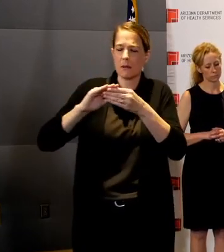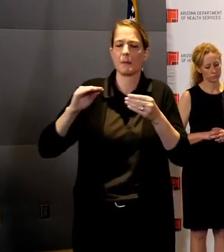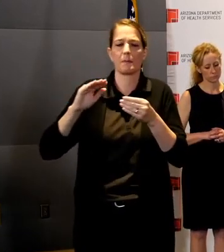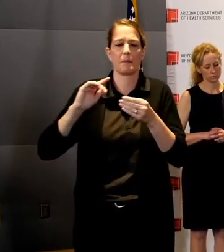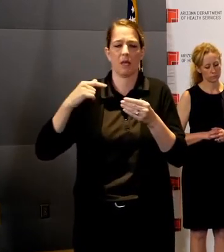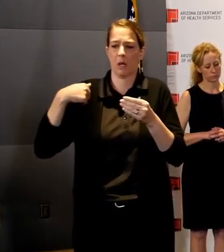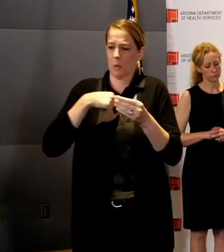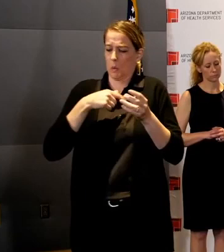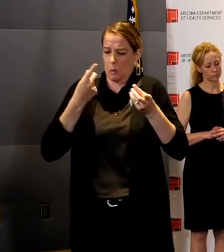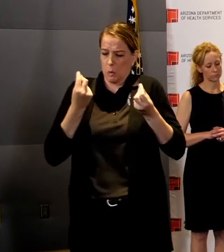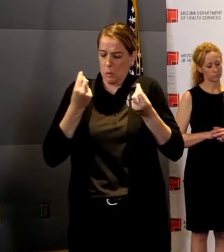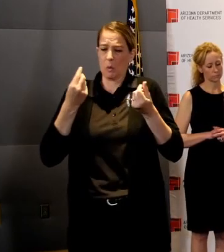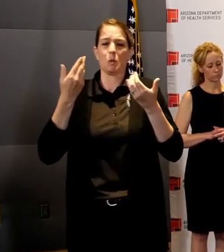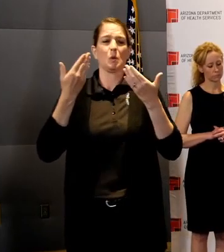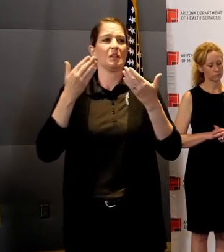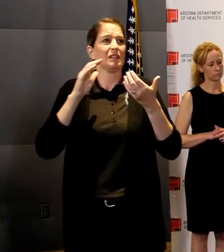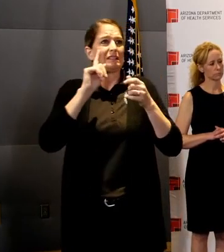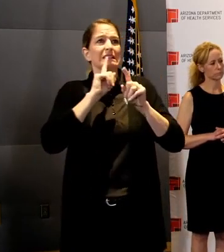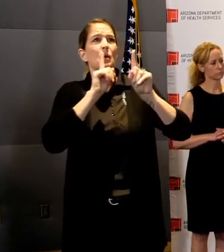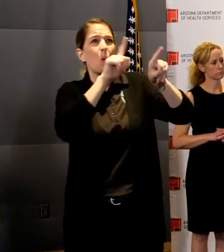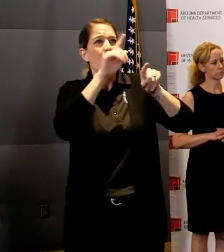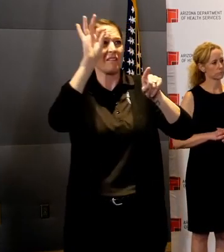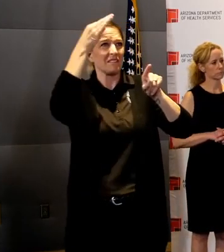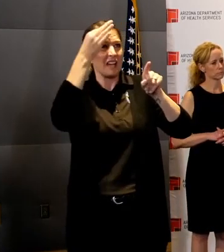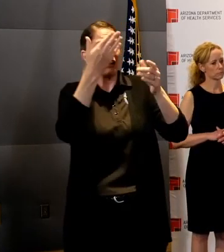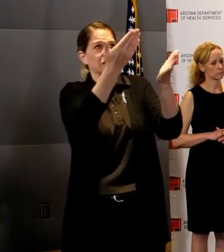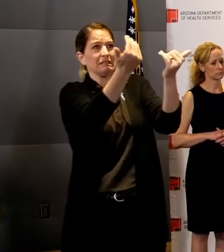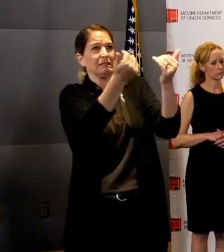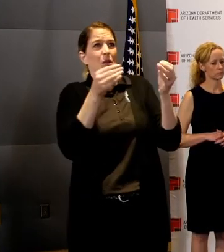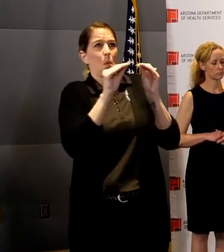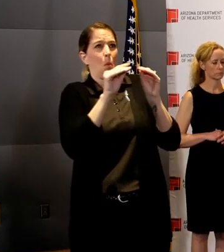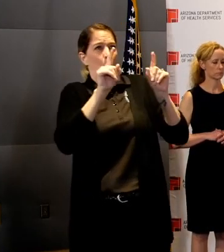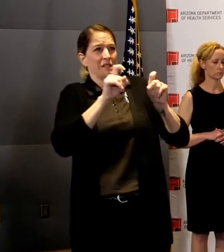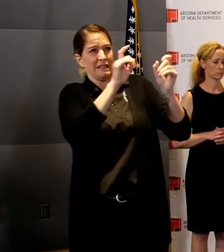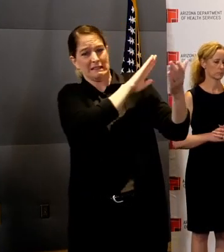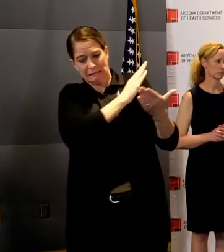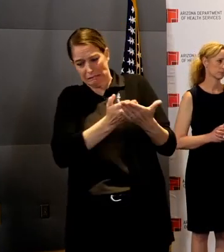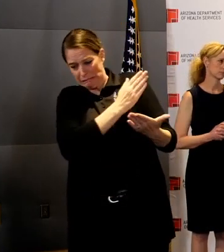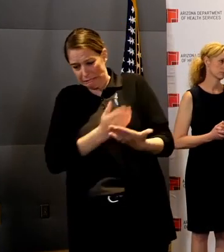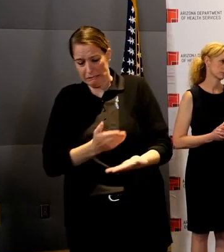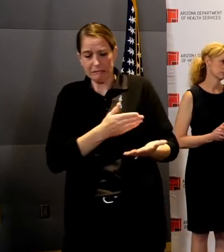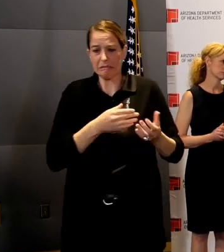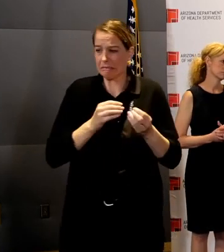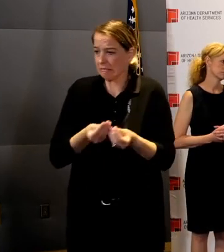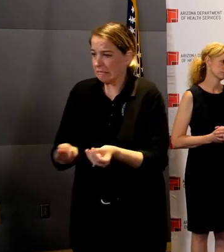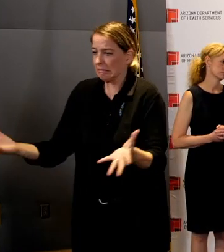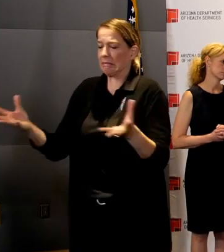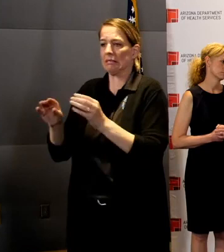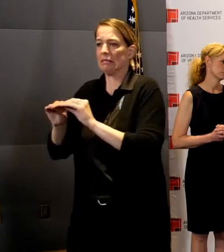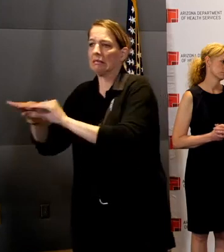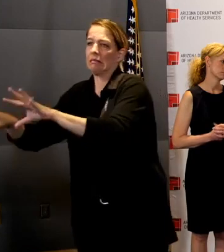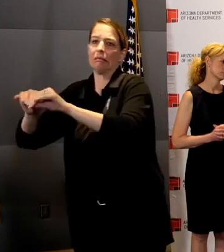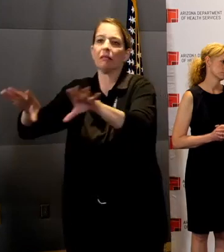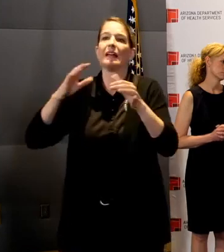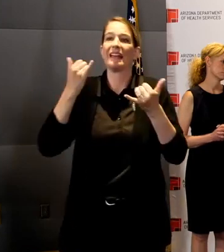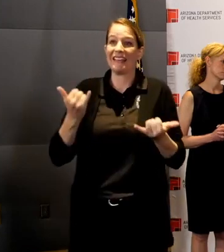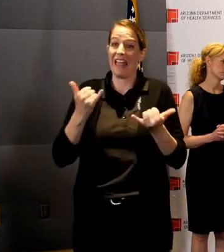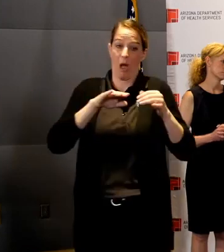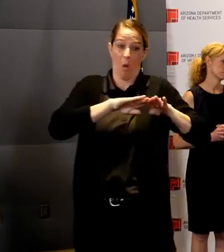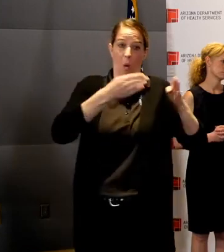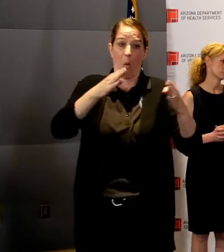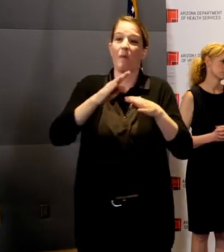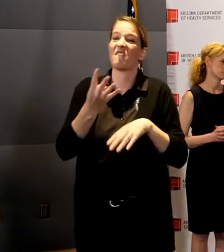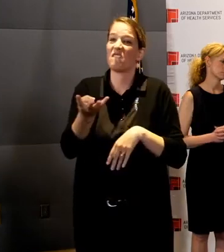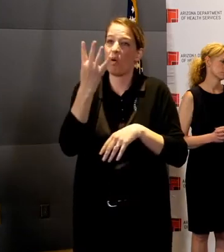testing capability, how we have four areas and locations right now for drive-through testing. And we're